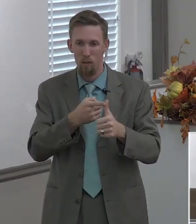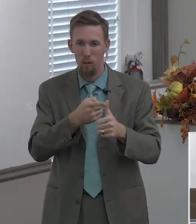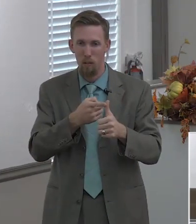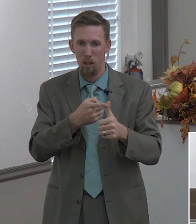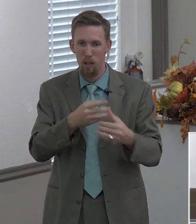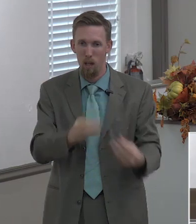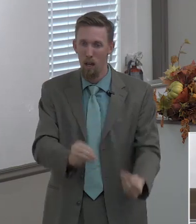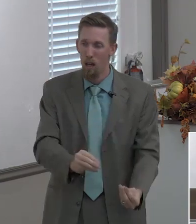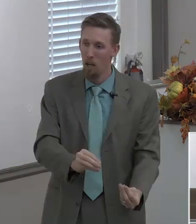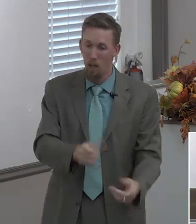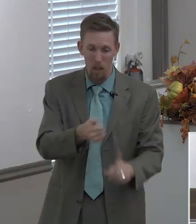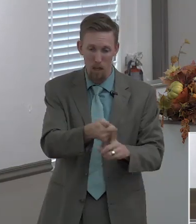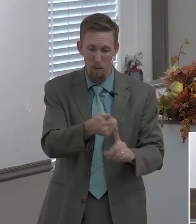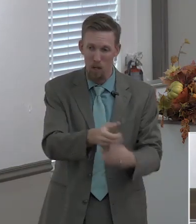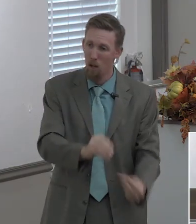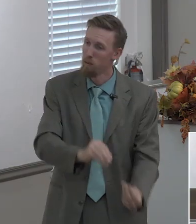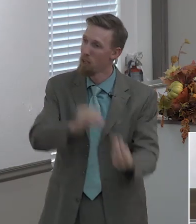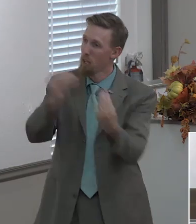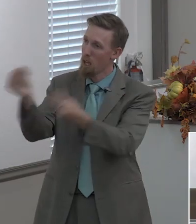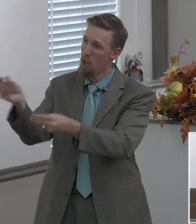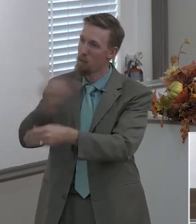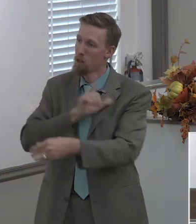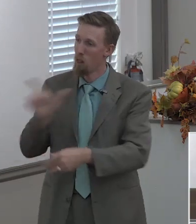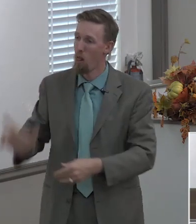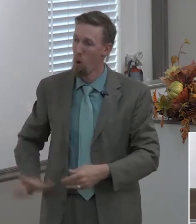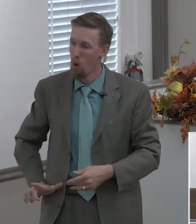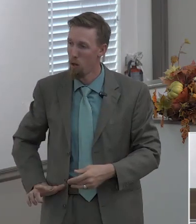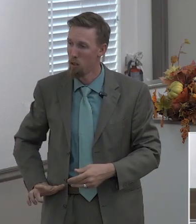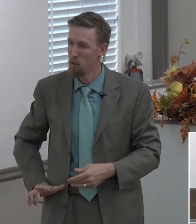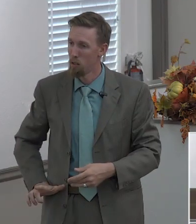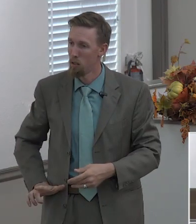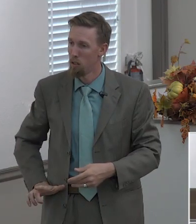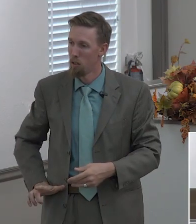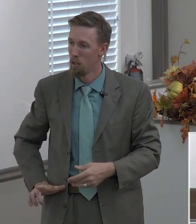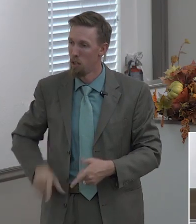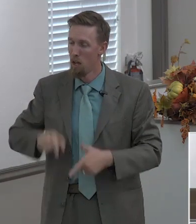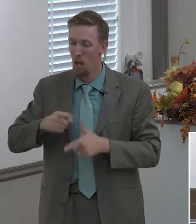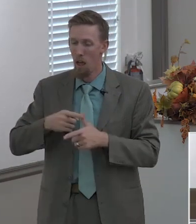but first gave their own selves to the lord